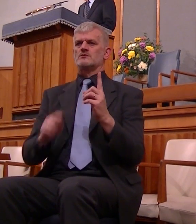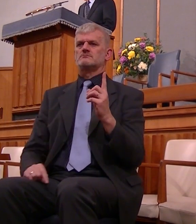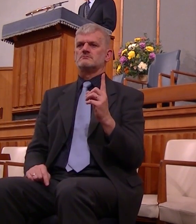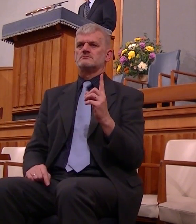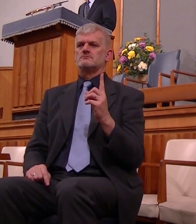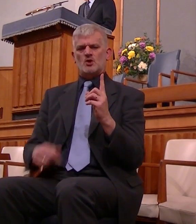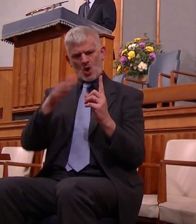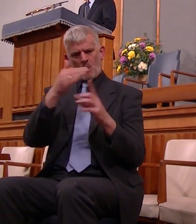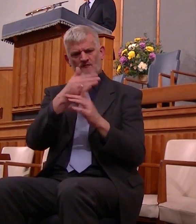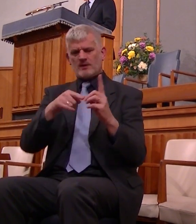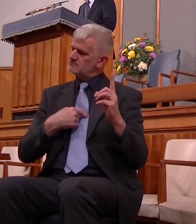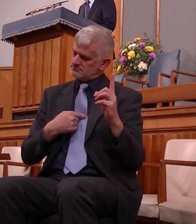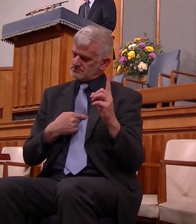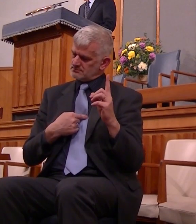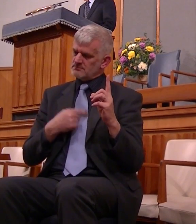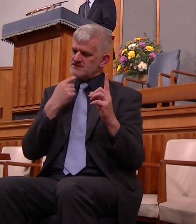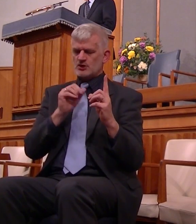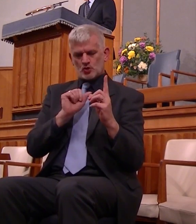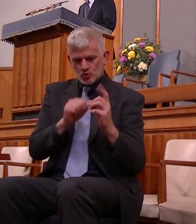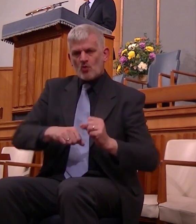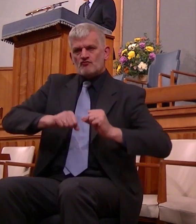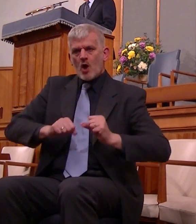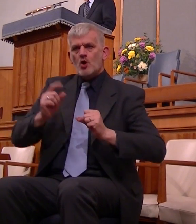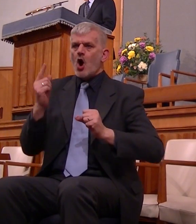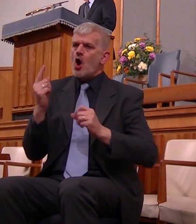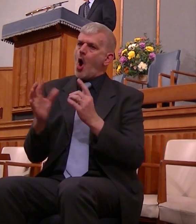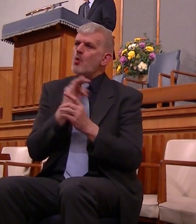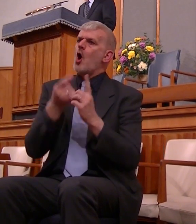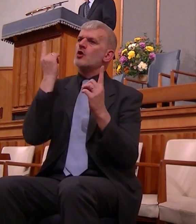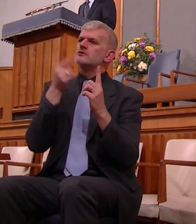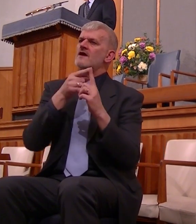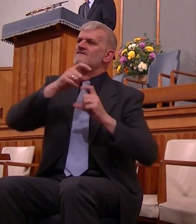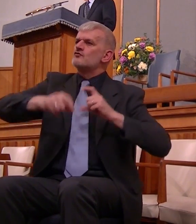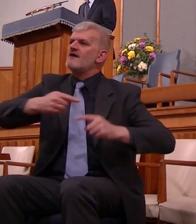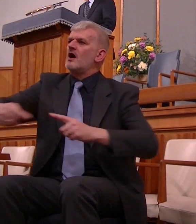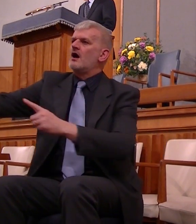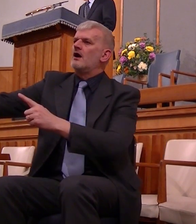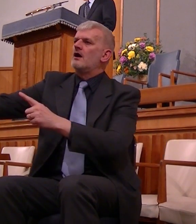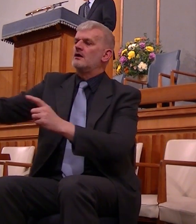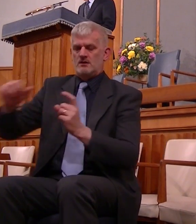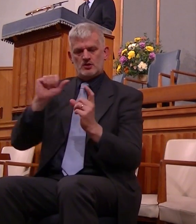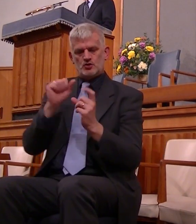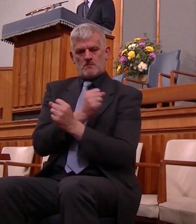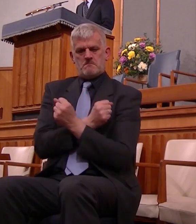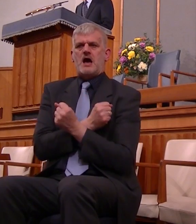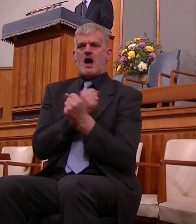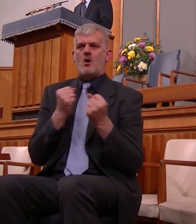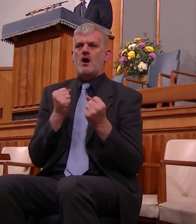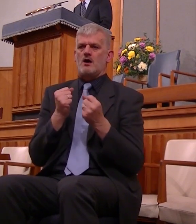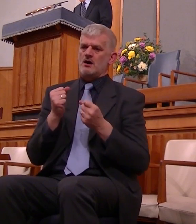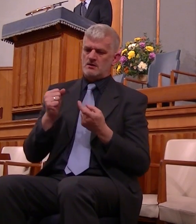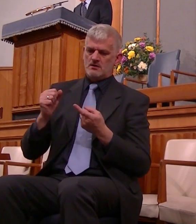thy throne, O God, is for ever and ever the scepter of righteousness is the